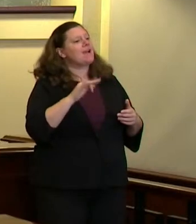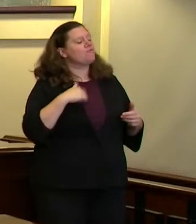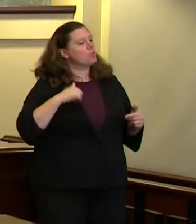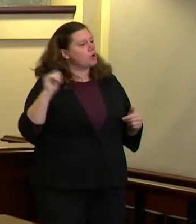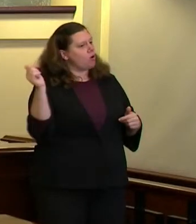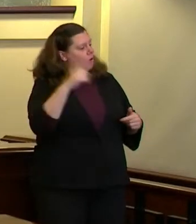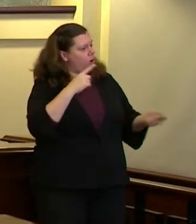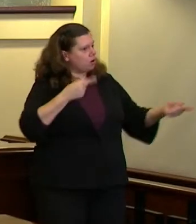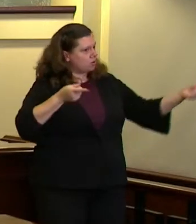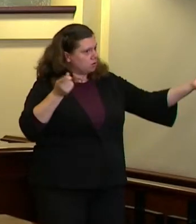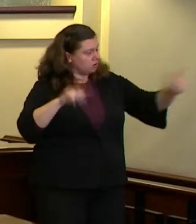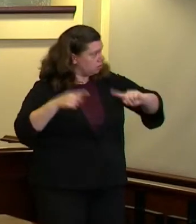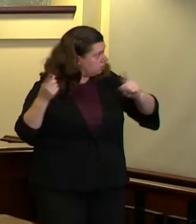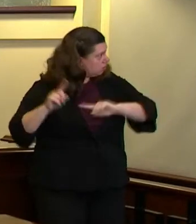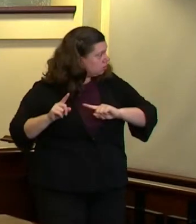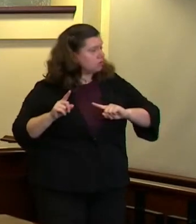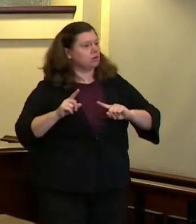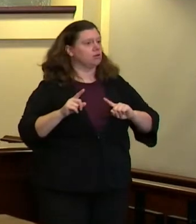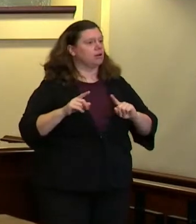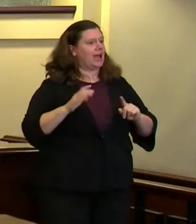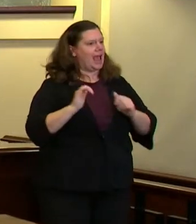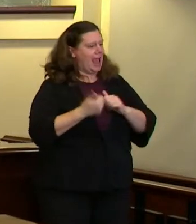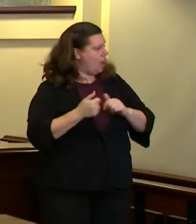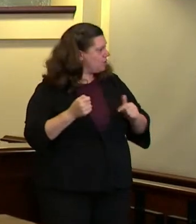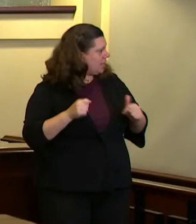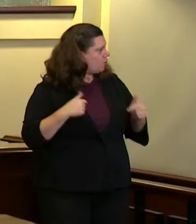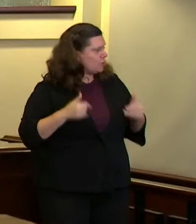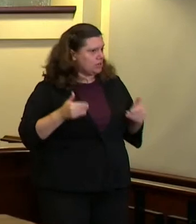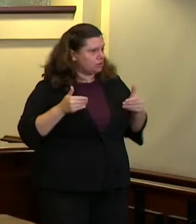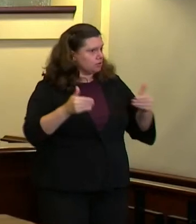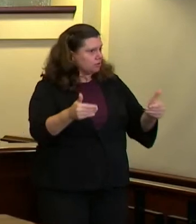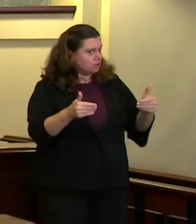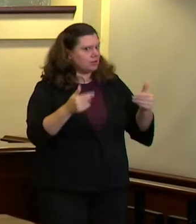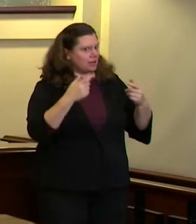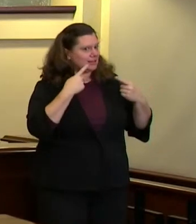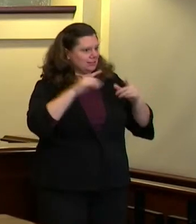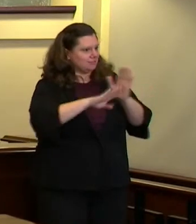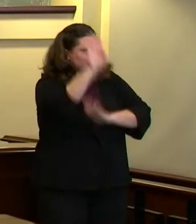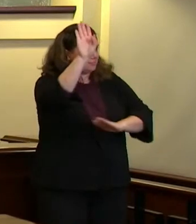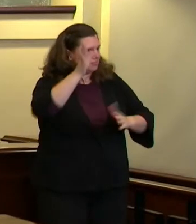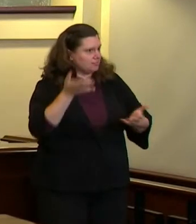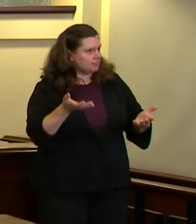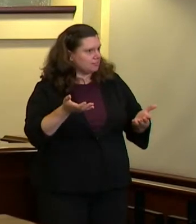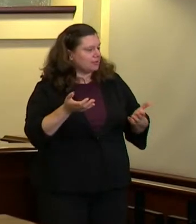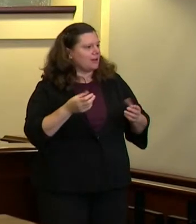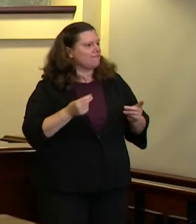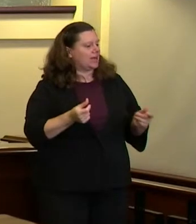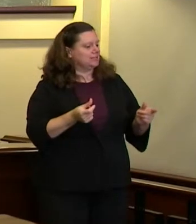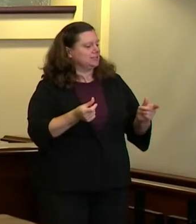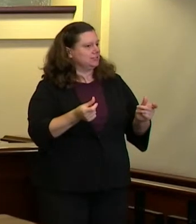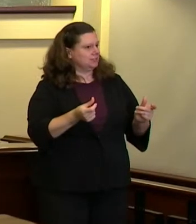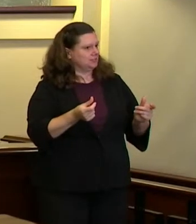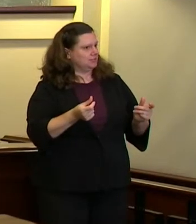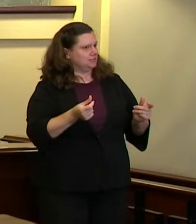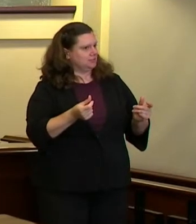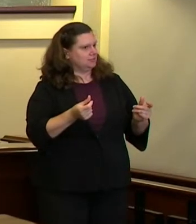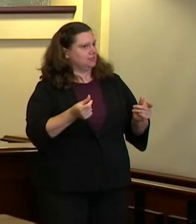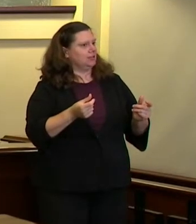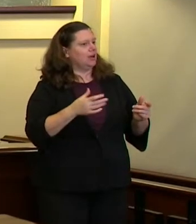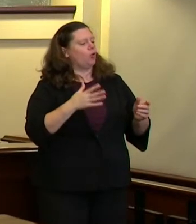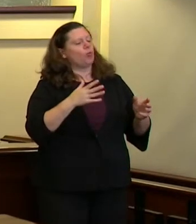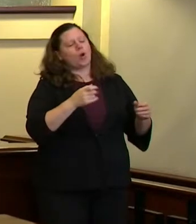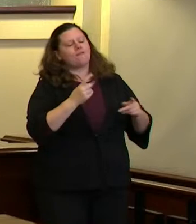i believe what it would take is a much faster permitting process a truly fast-tracked